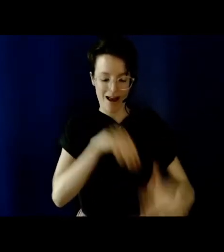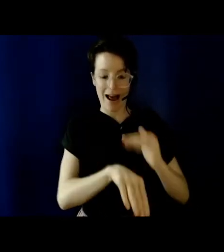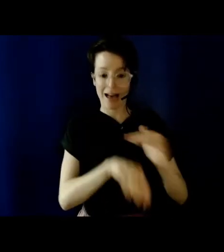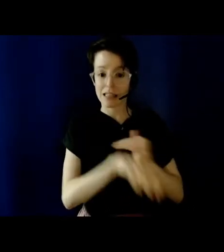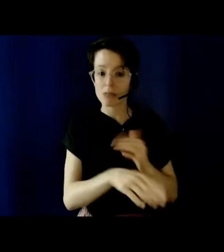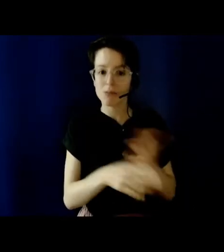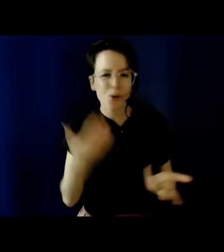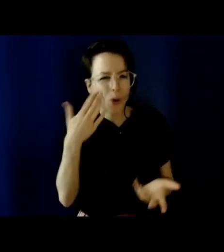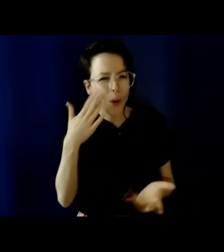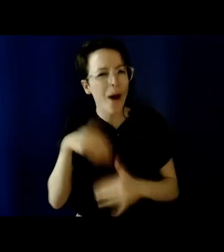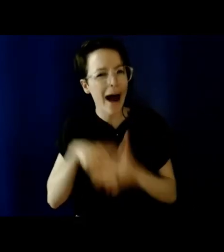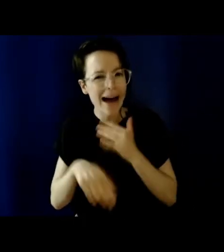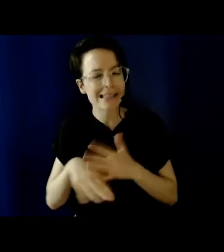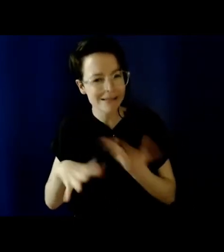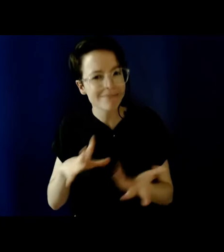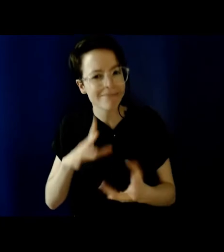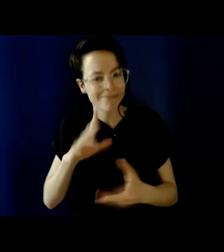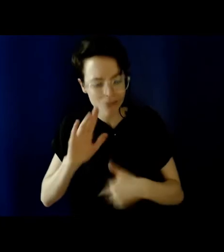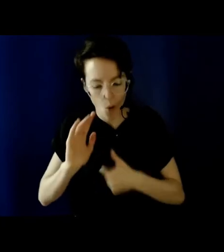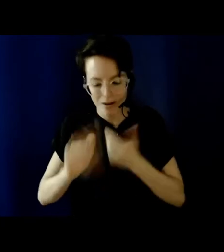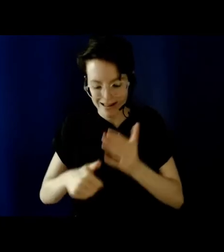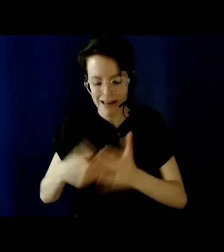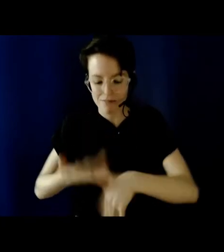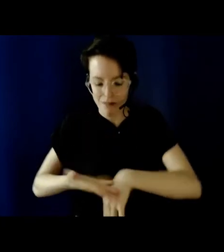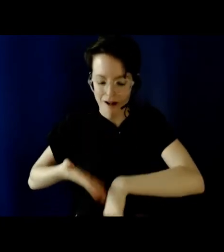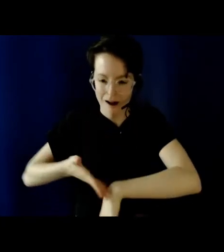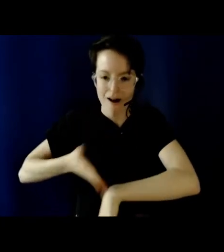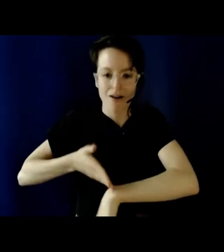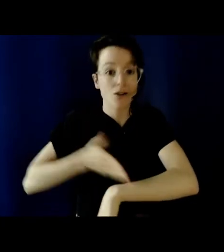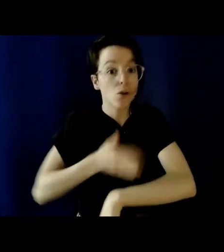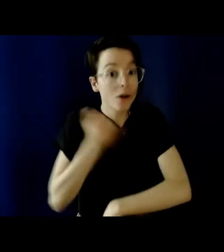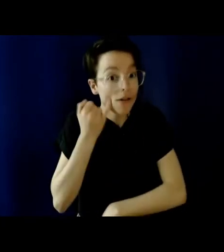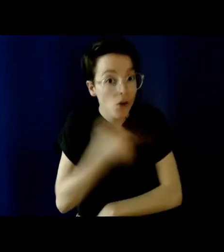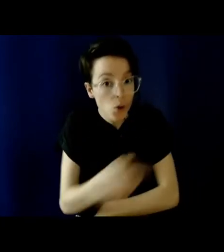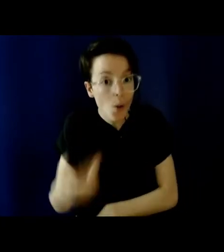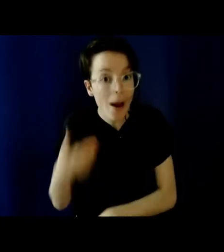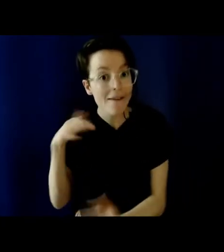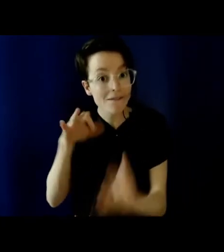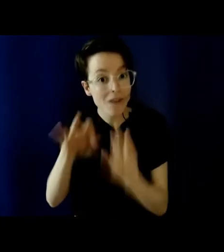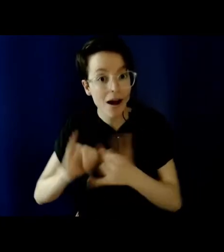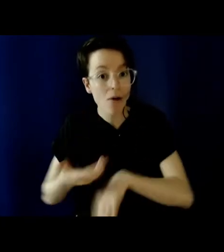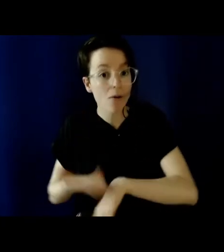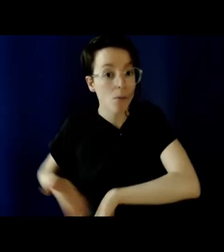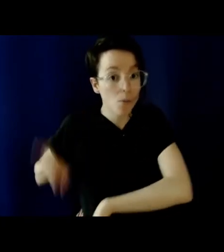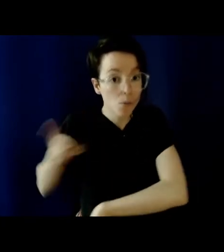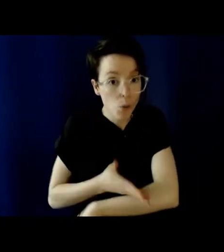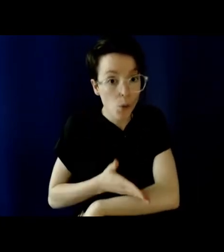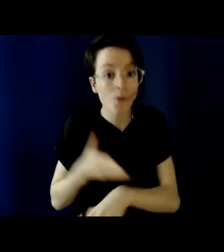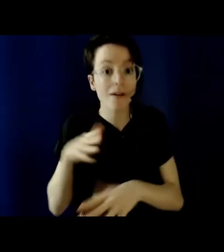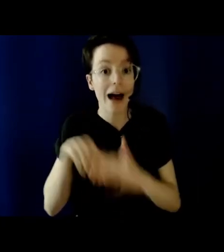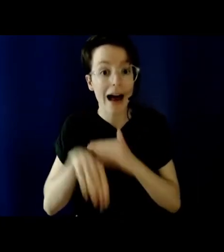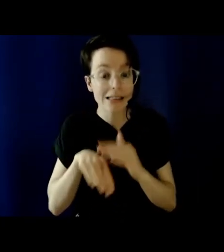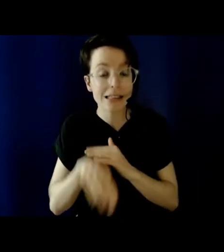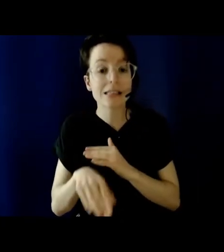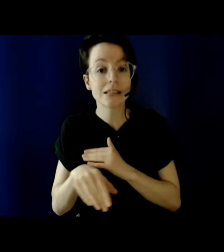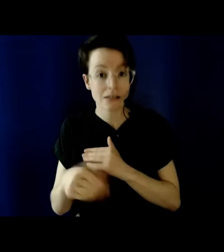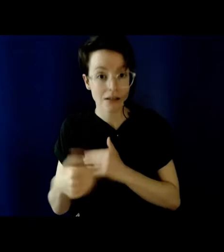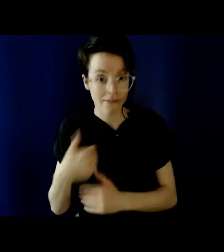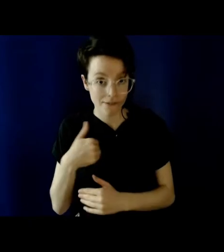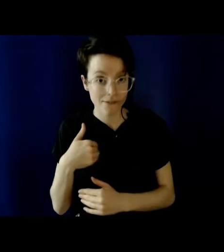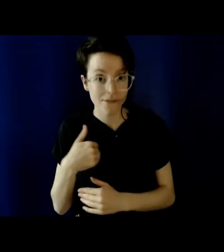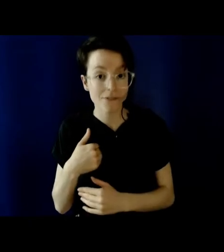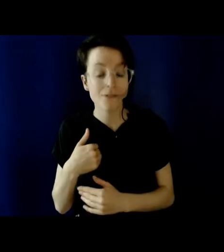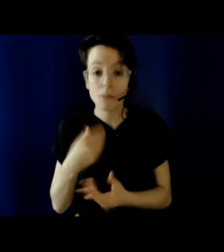future events work better for you, please let us know. We'd also like to note that the session is being recorded and closed captioning is enabled.